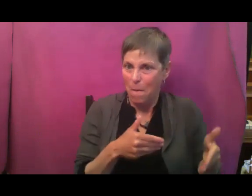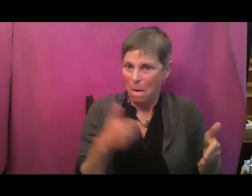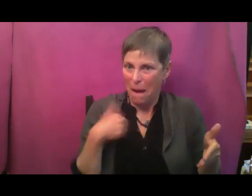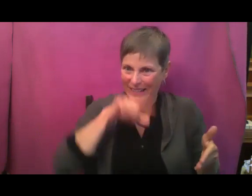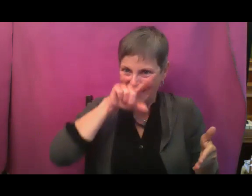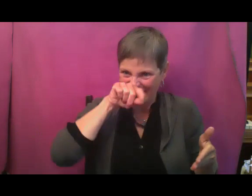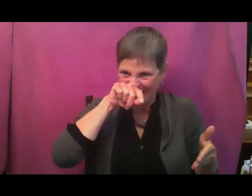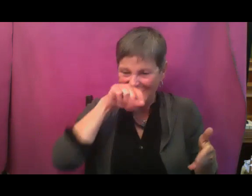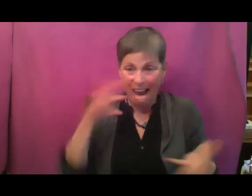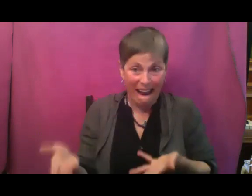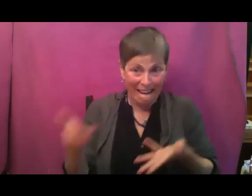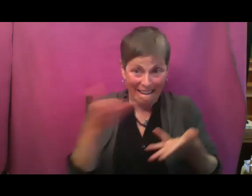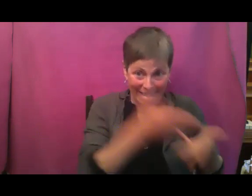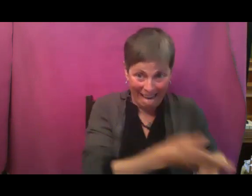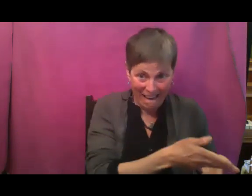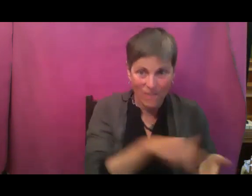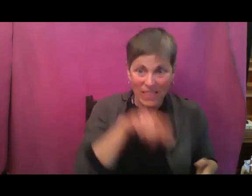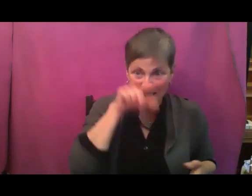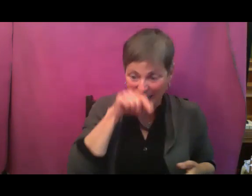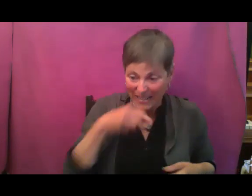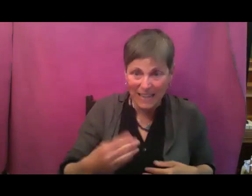devour them. So, um,